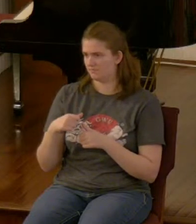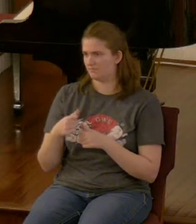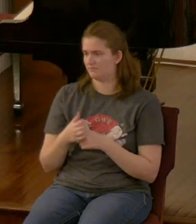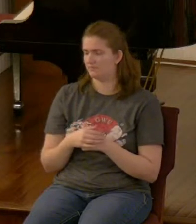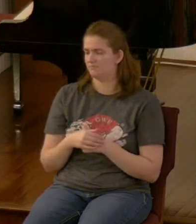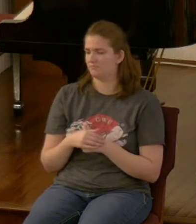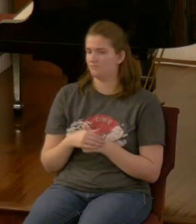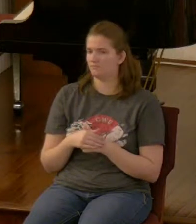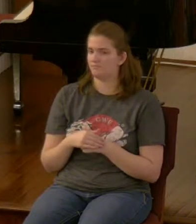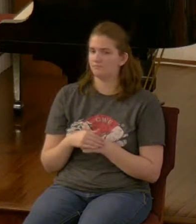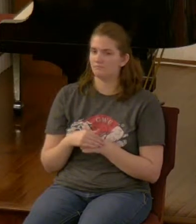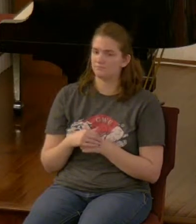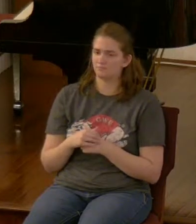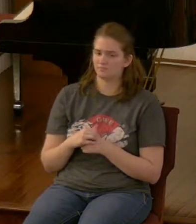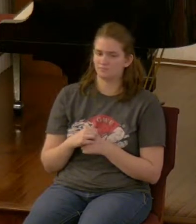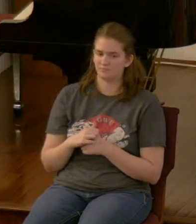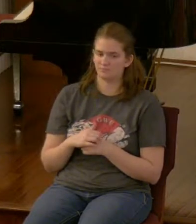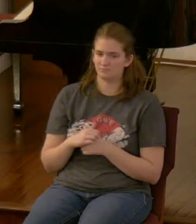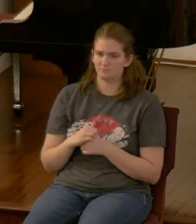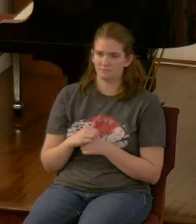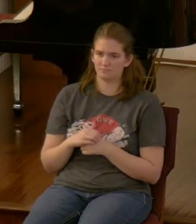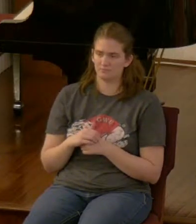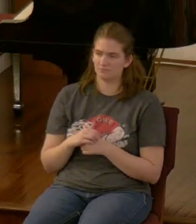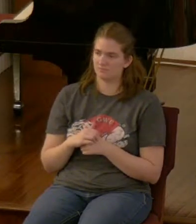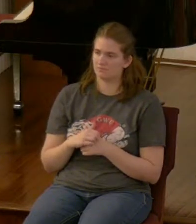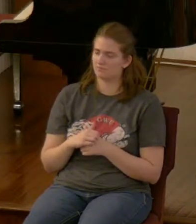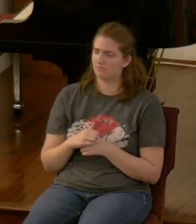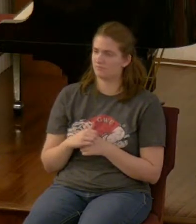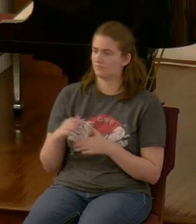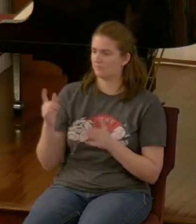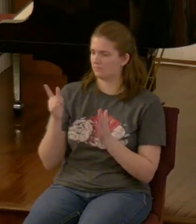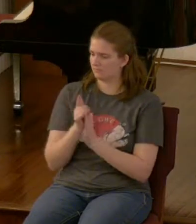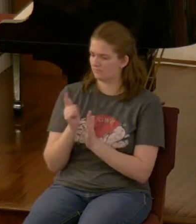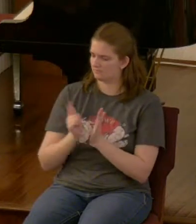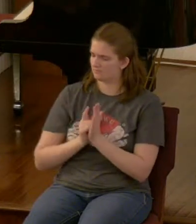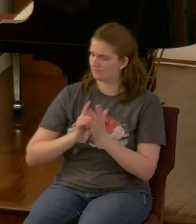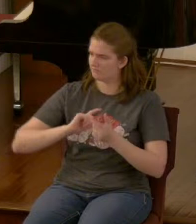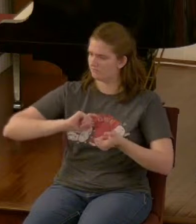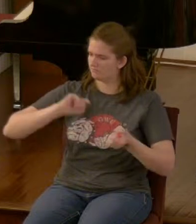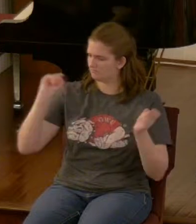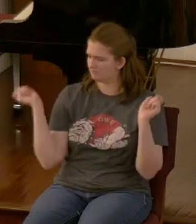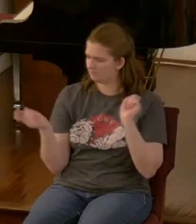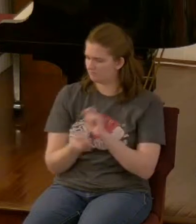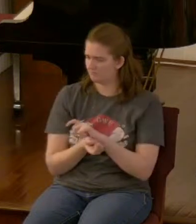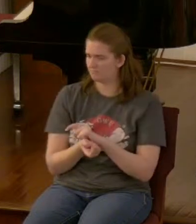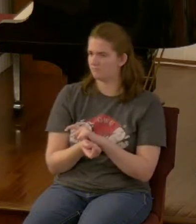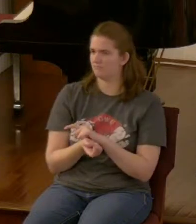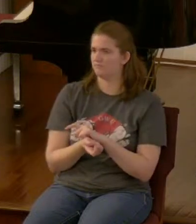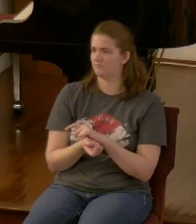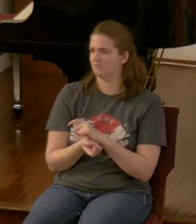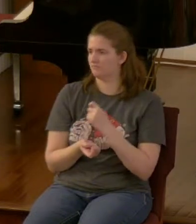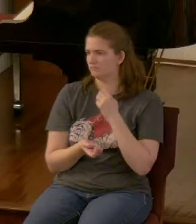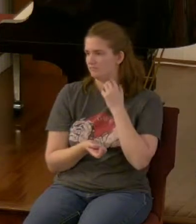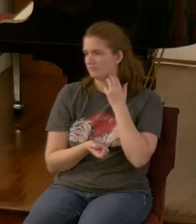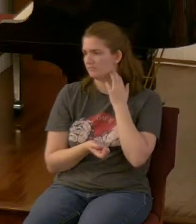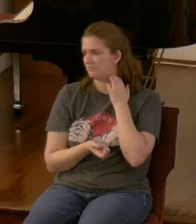there are changing the laws changing the laws